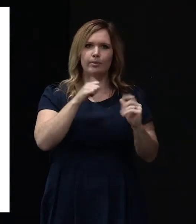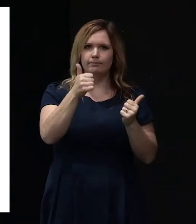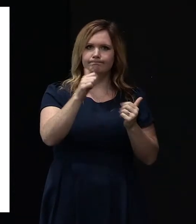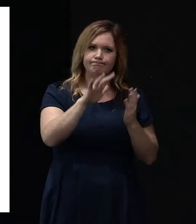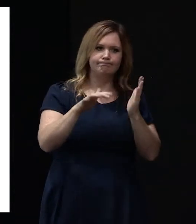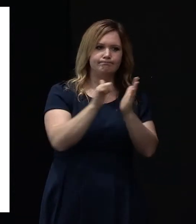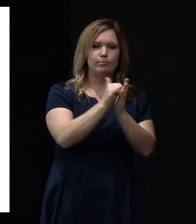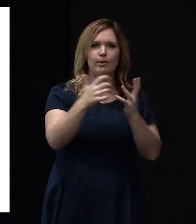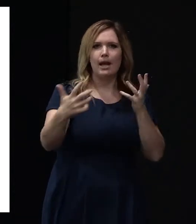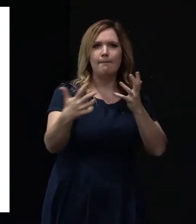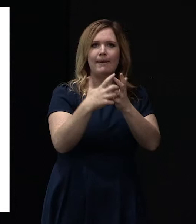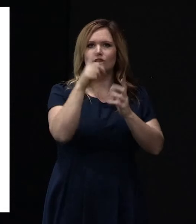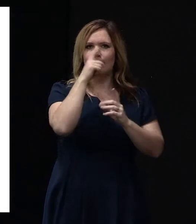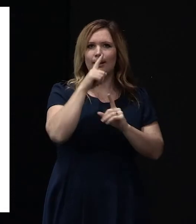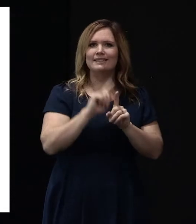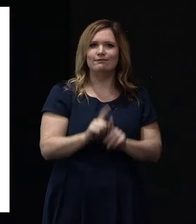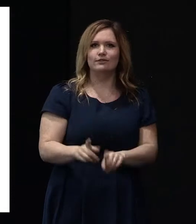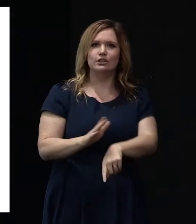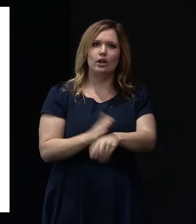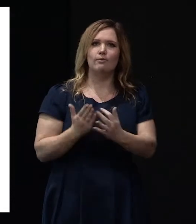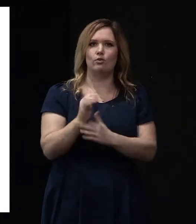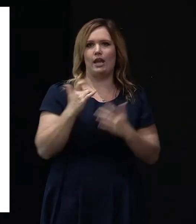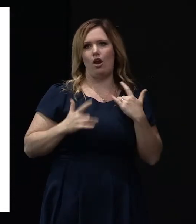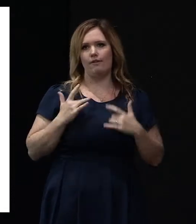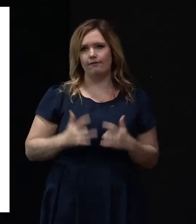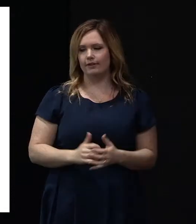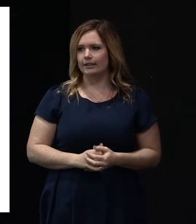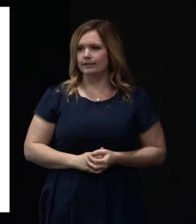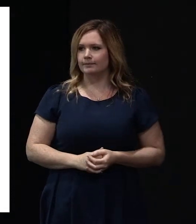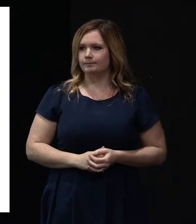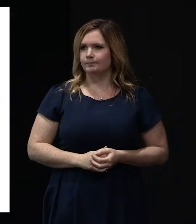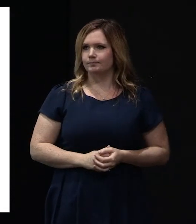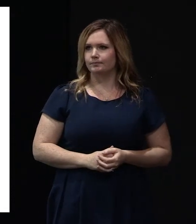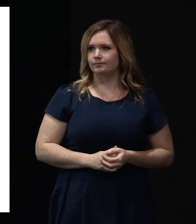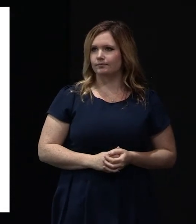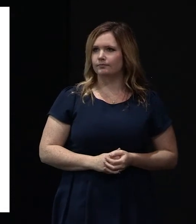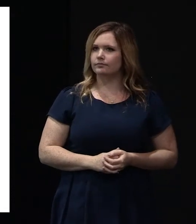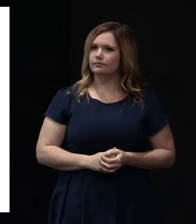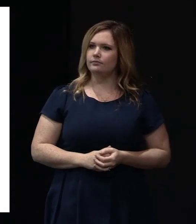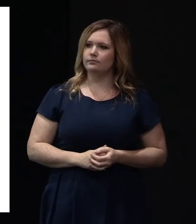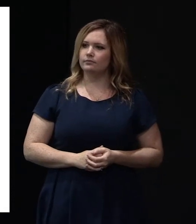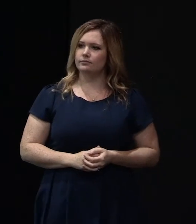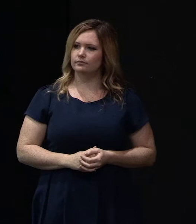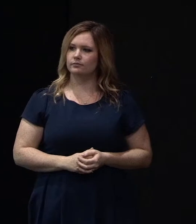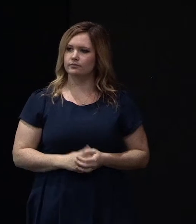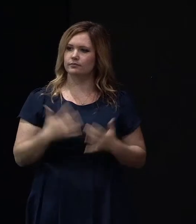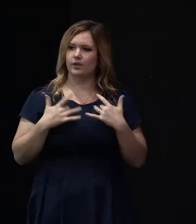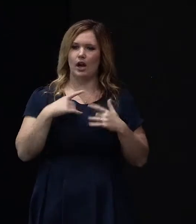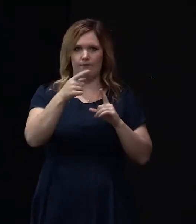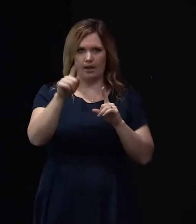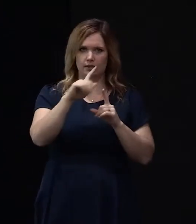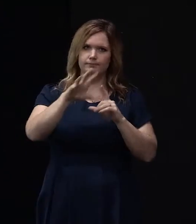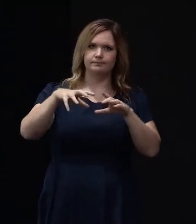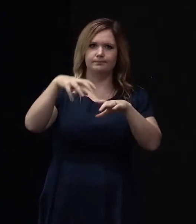in all stages and phases of their life. This is an organisation which was initially started